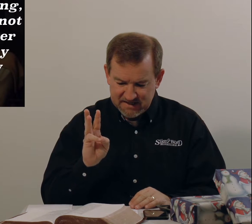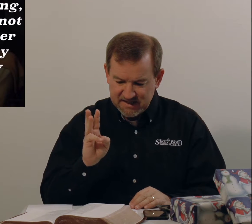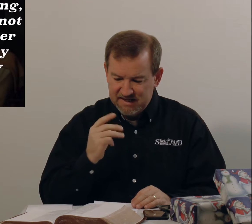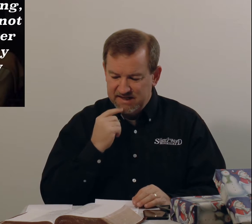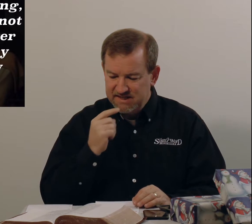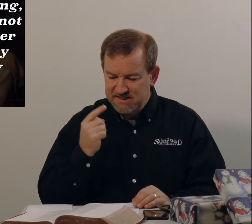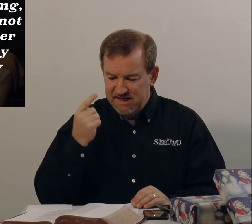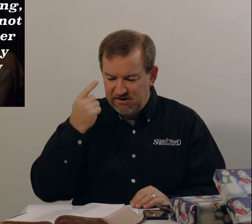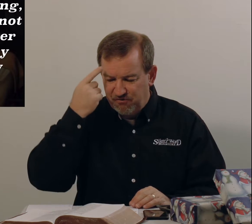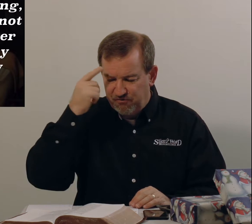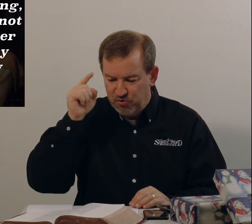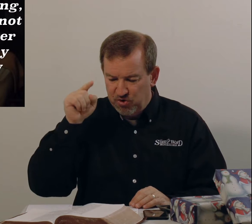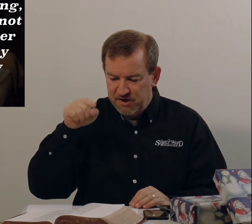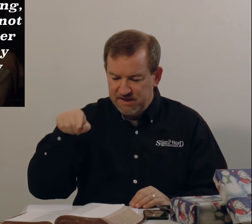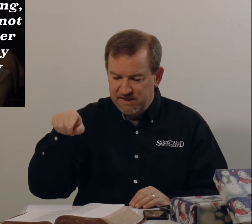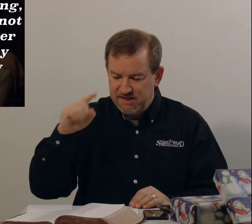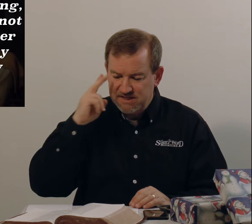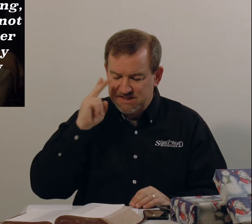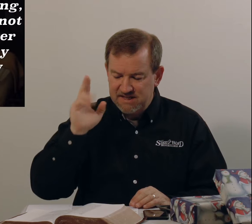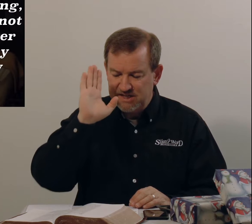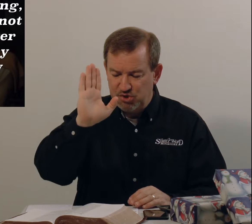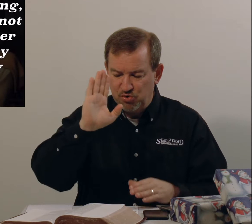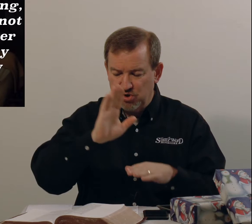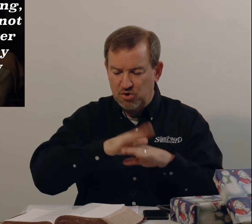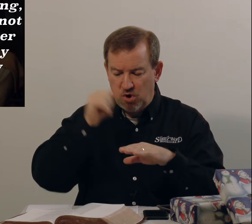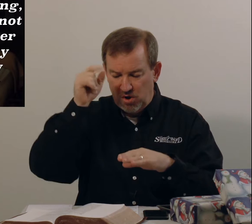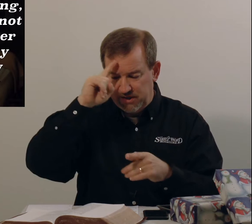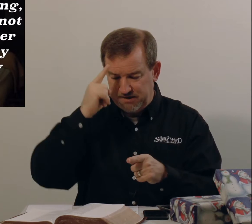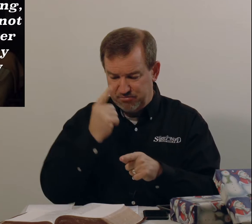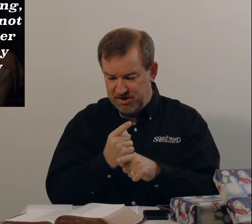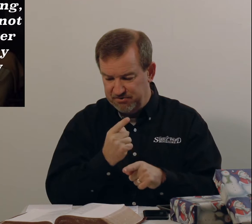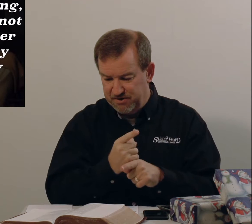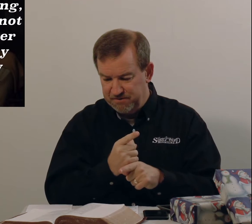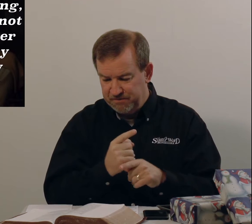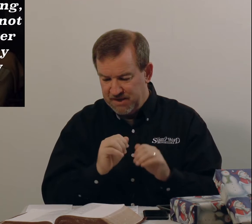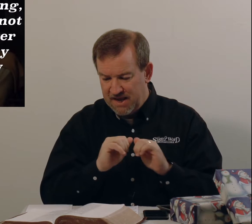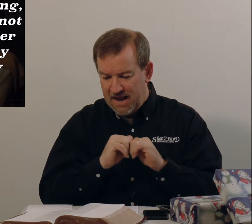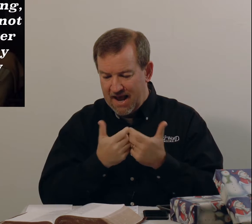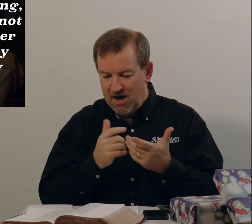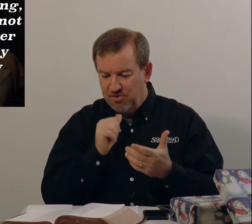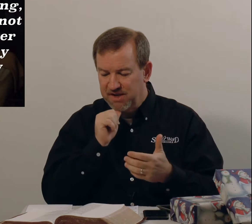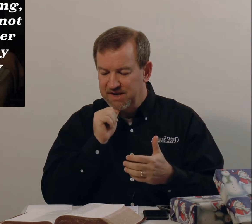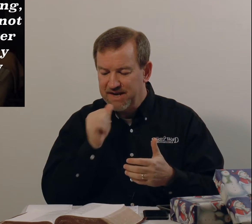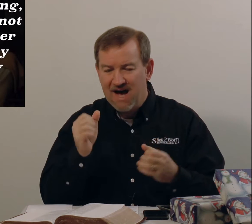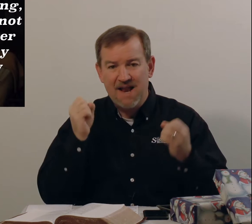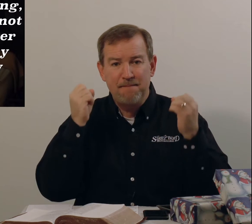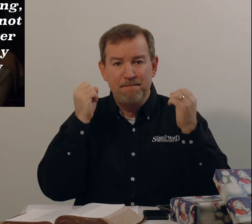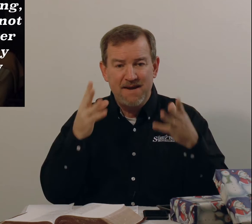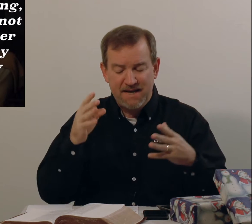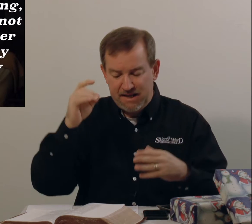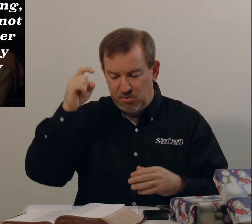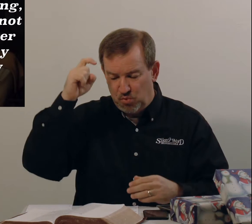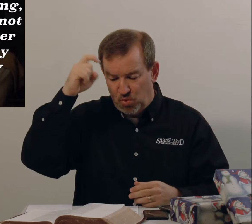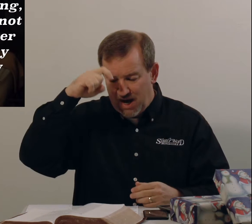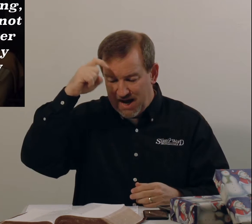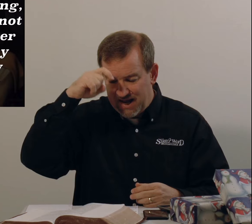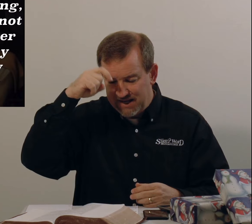He said, For ye see your calling, brethren, how that not many wise